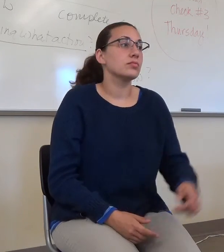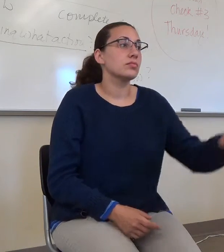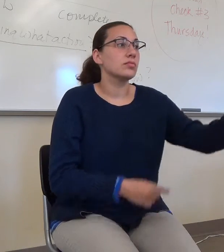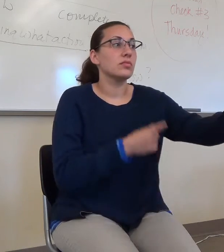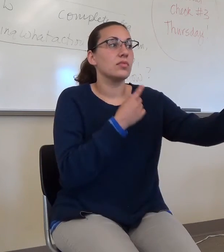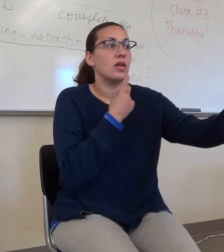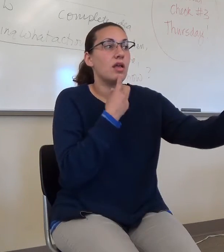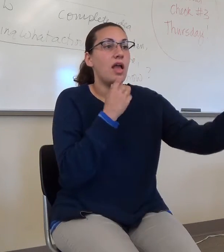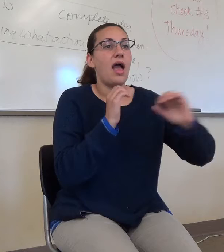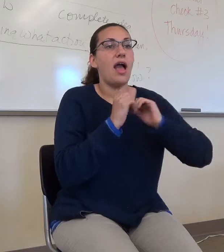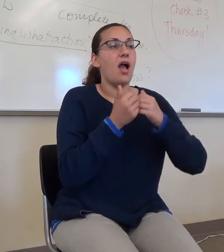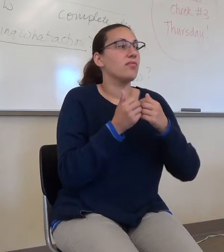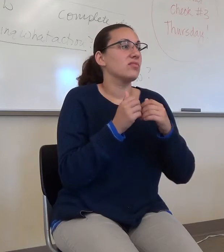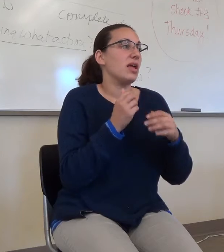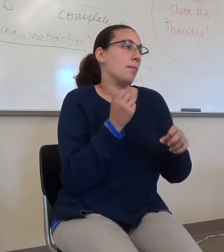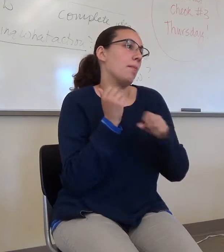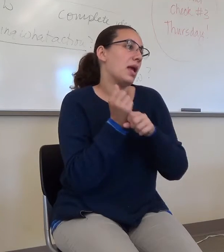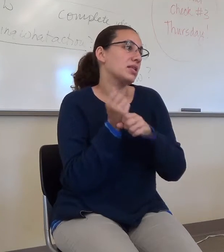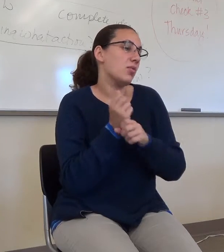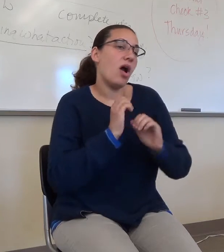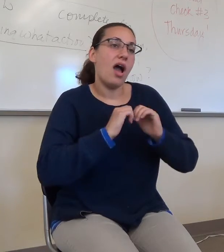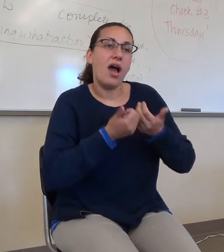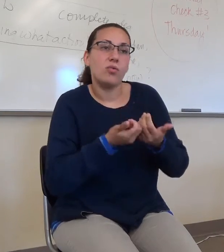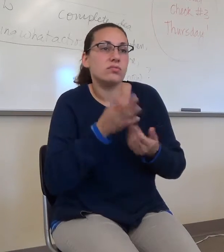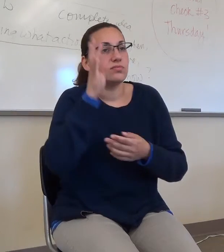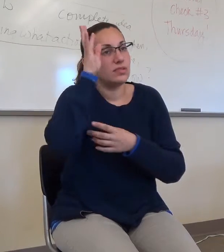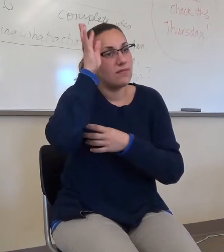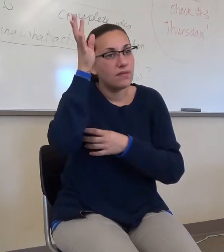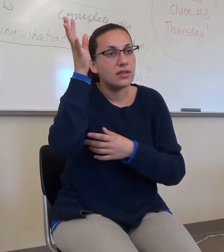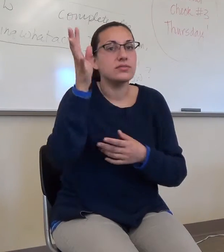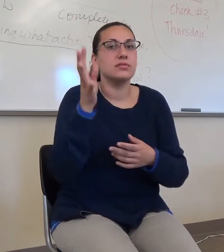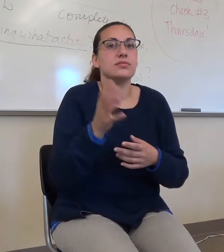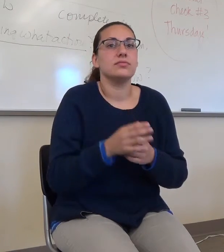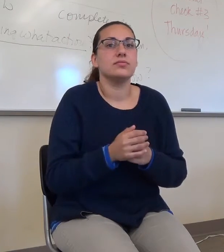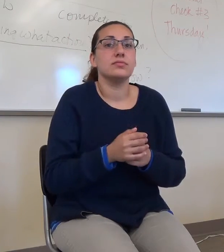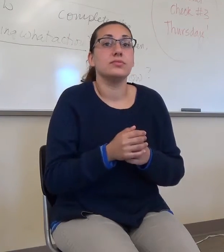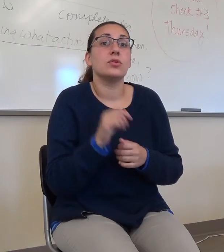Yeah. Is this going to tell us? Yes. Okay. So our question is, who did?